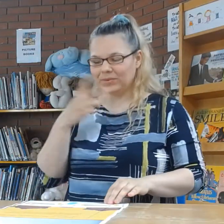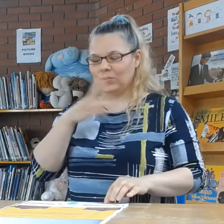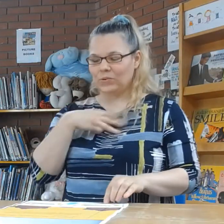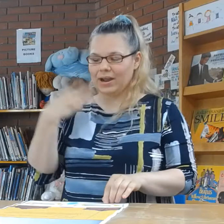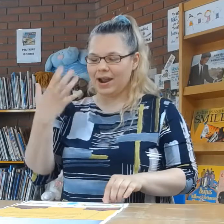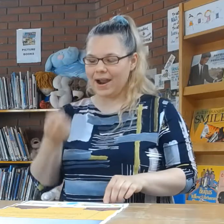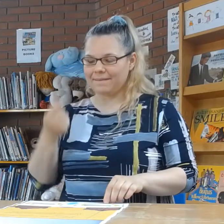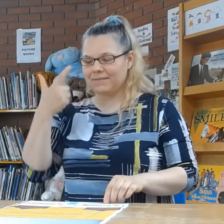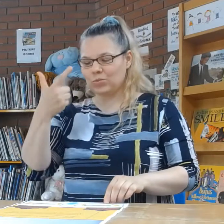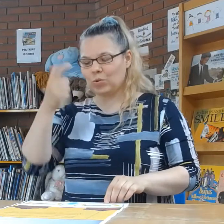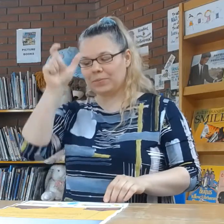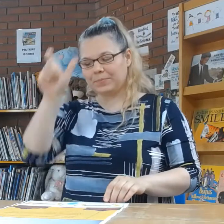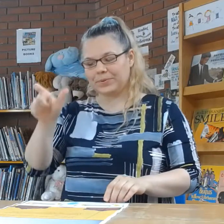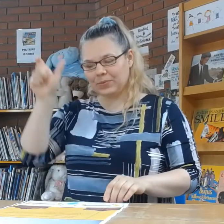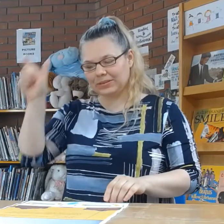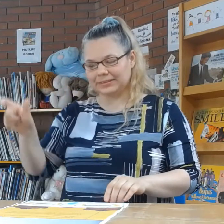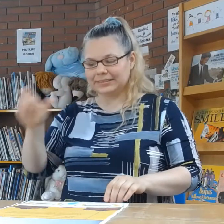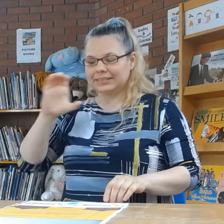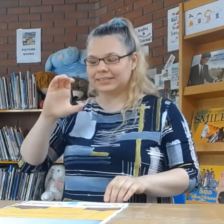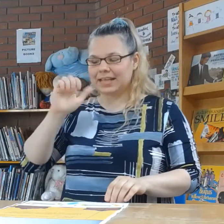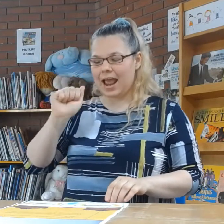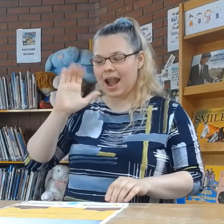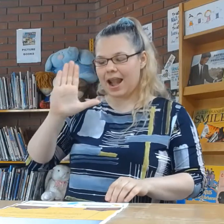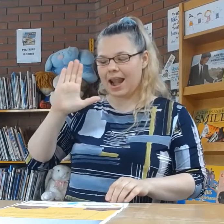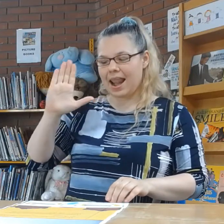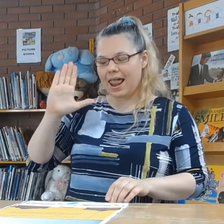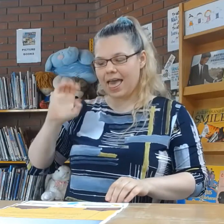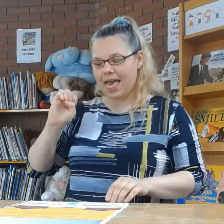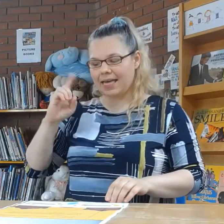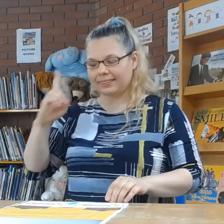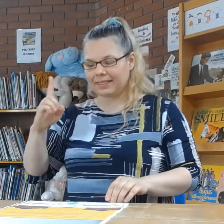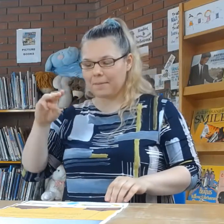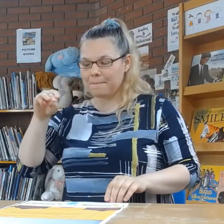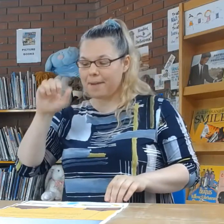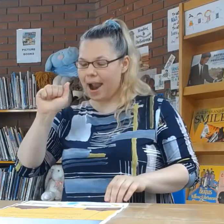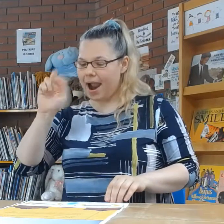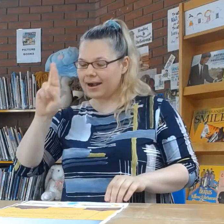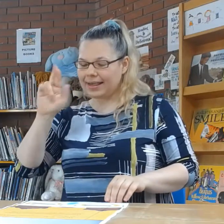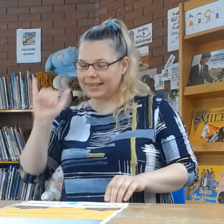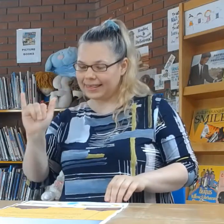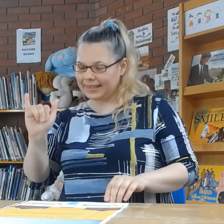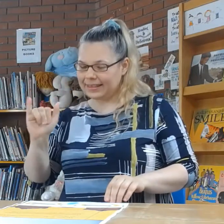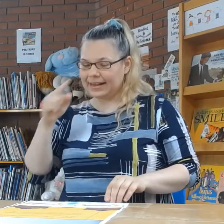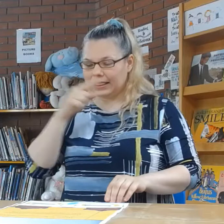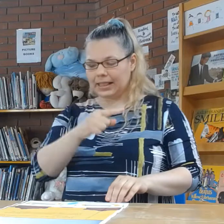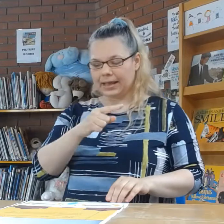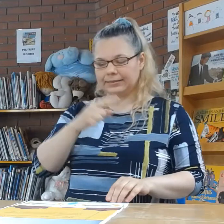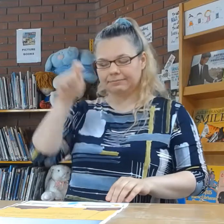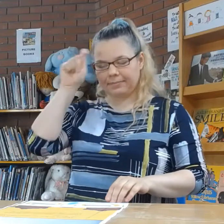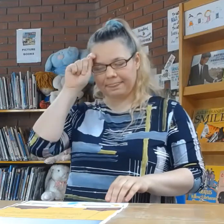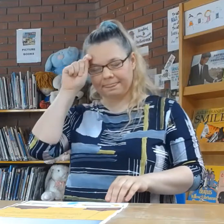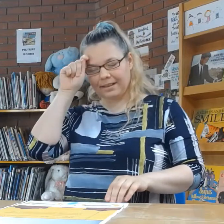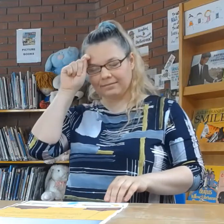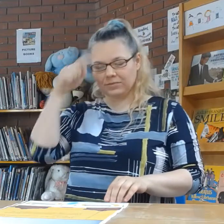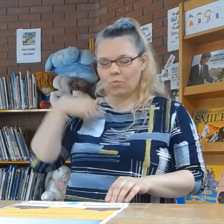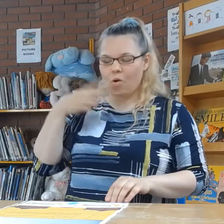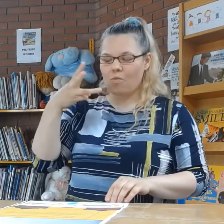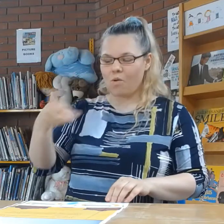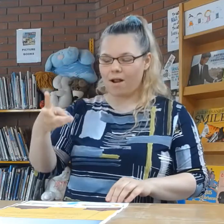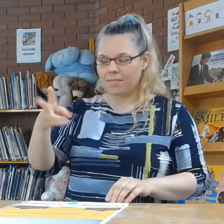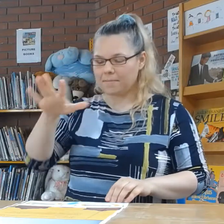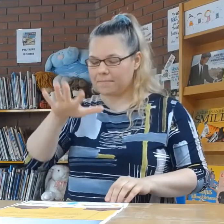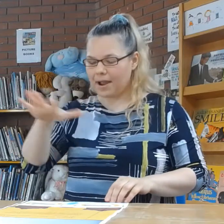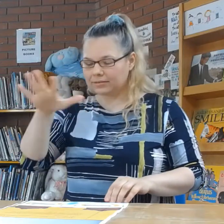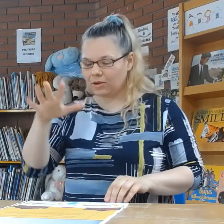we have two guests called Mary, she thought. I'll place one on either